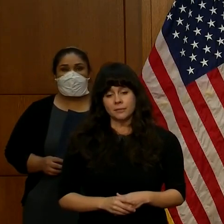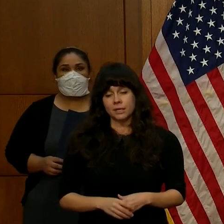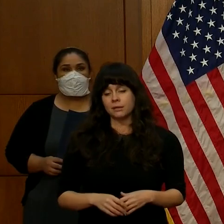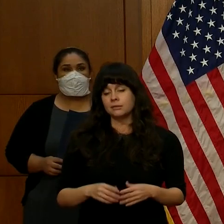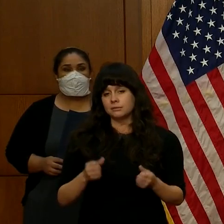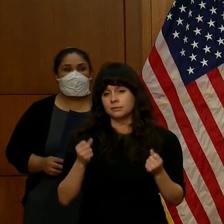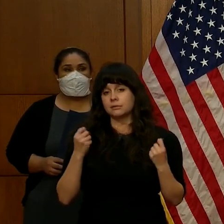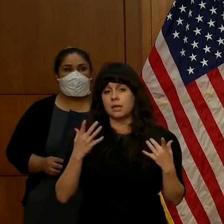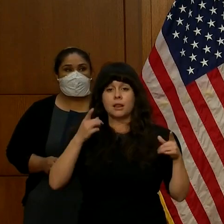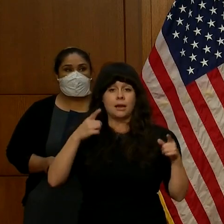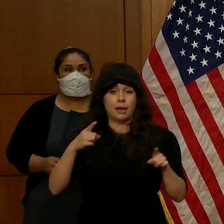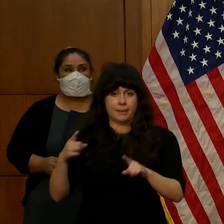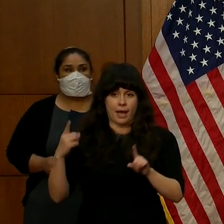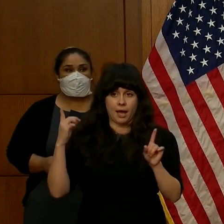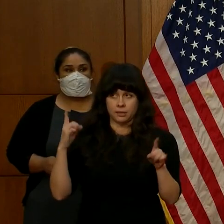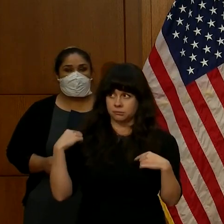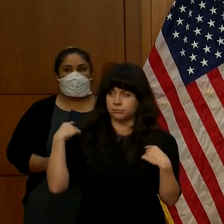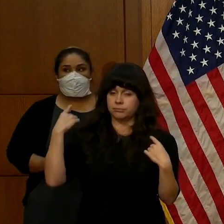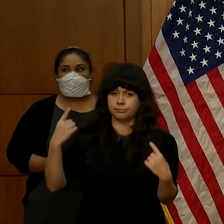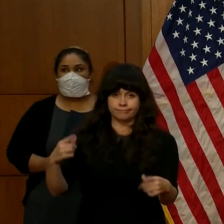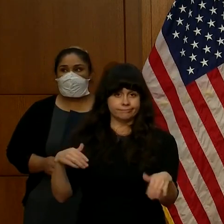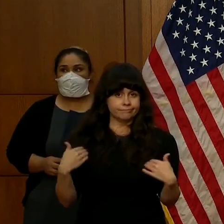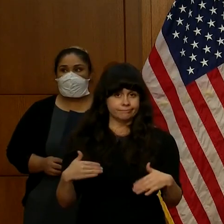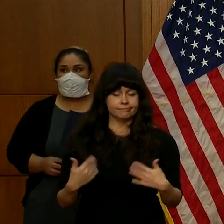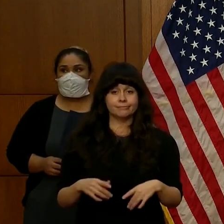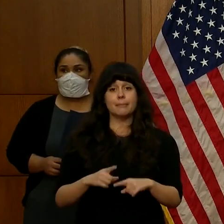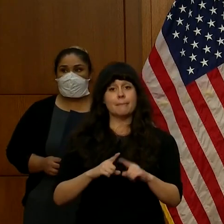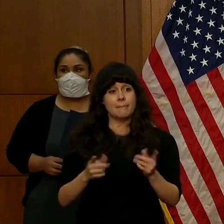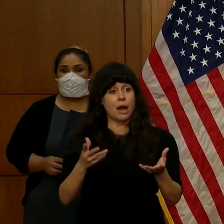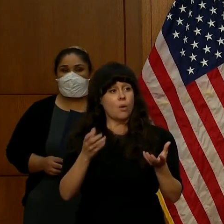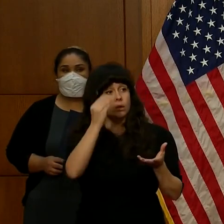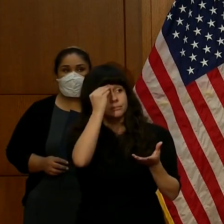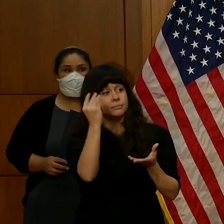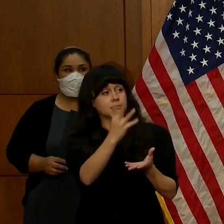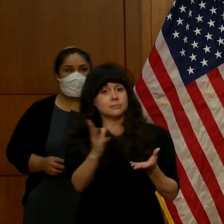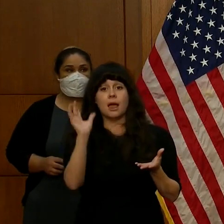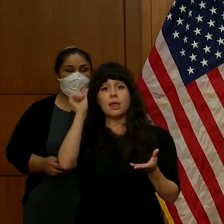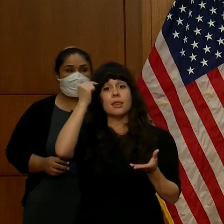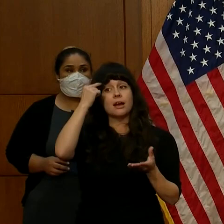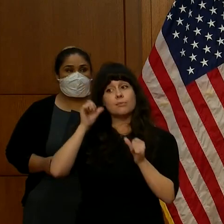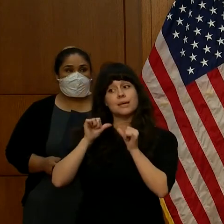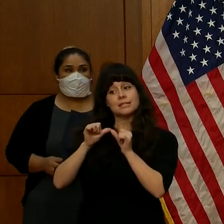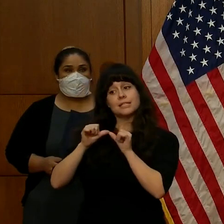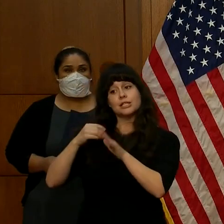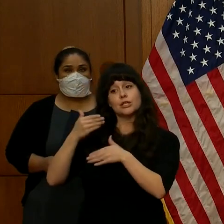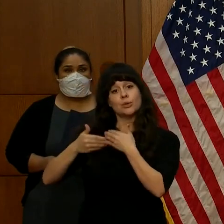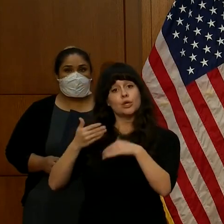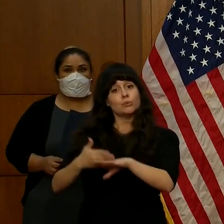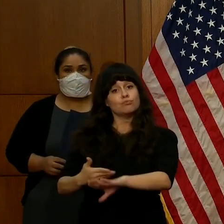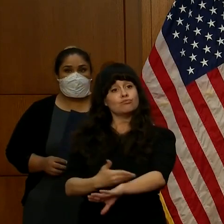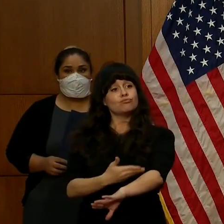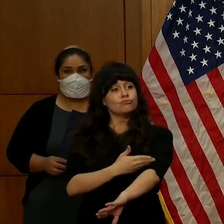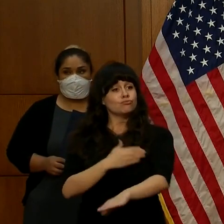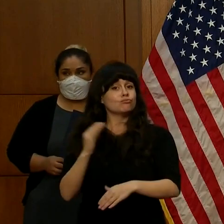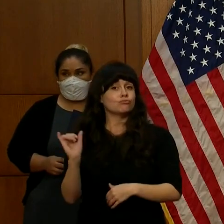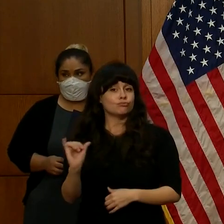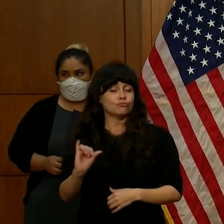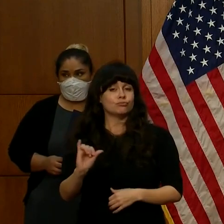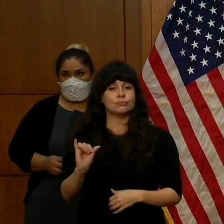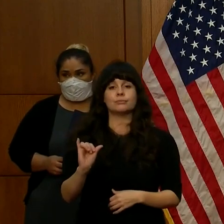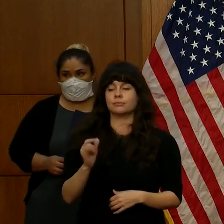want you to know that the rest of your government is moving forward, too. I'm really proud of the work our teams are doing.